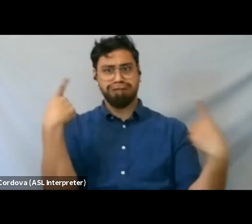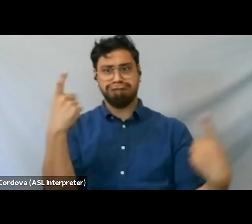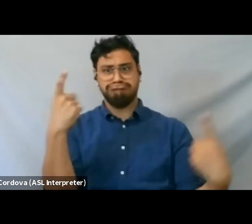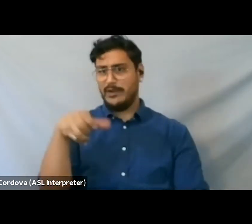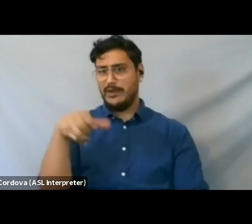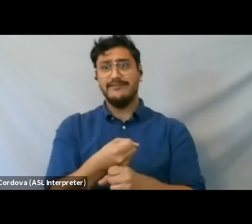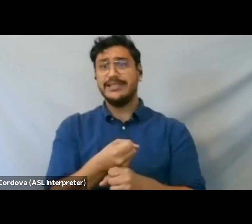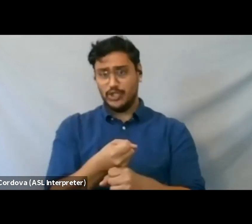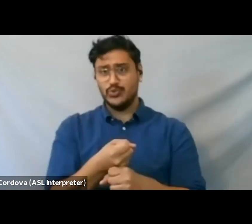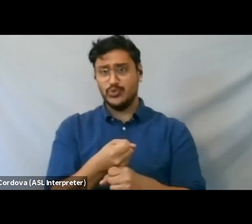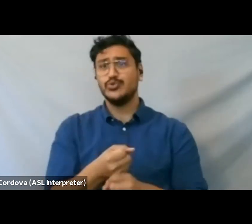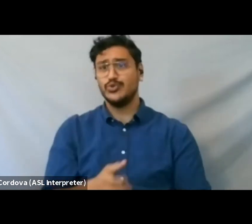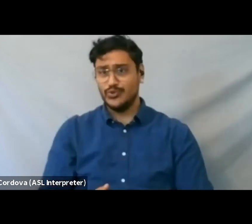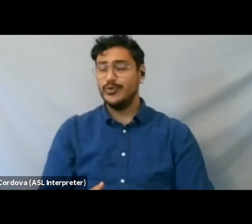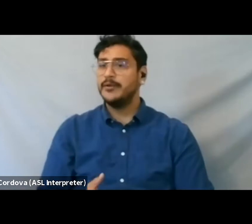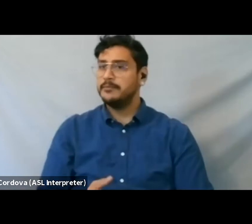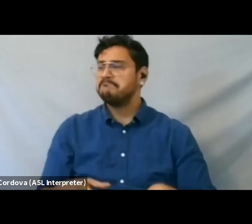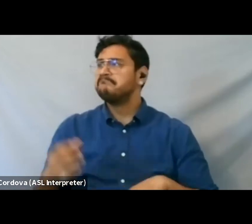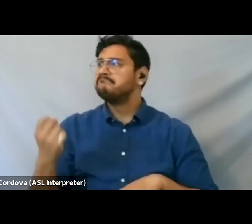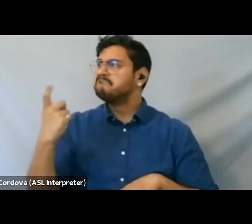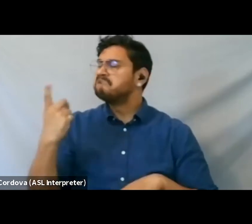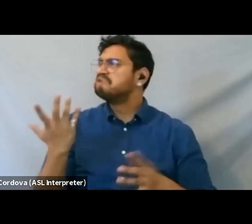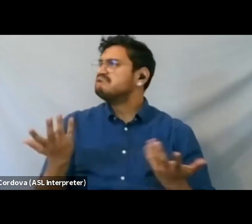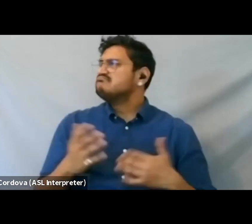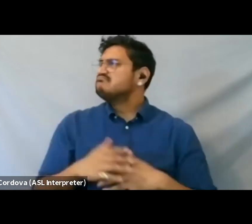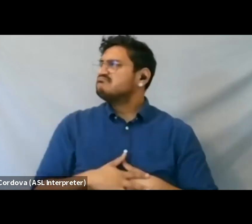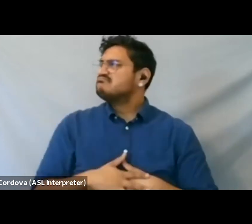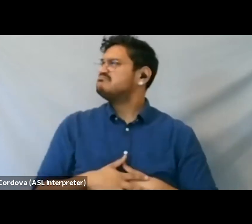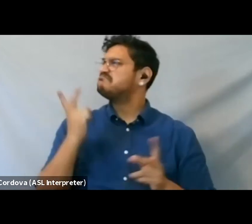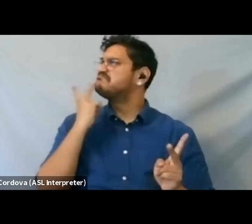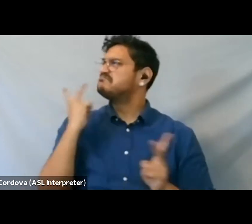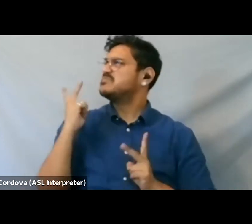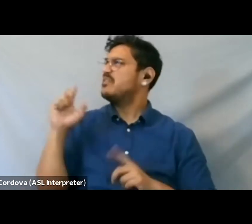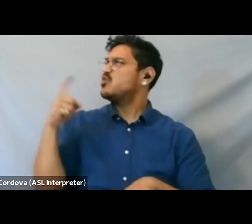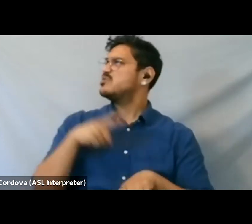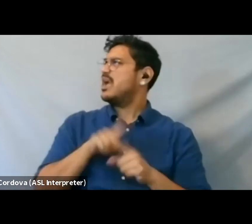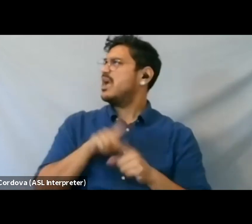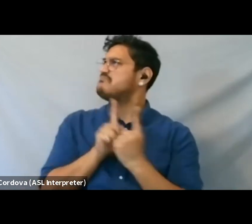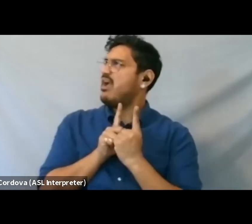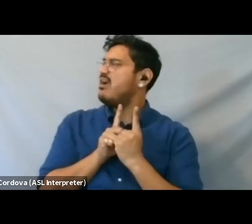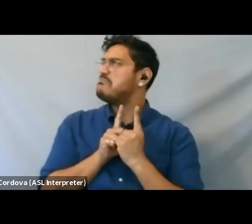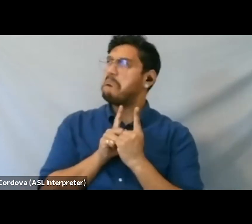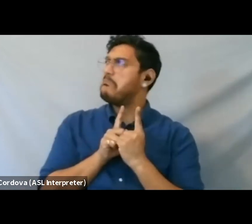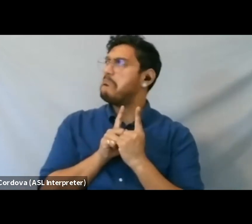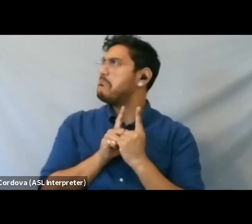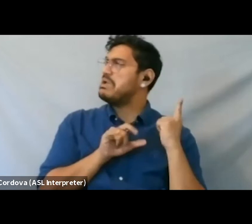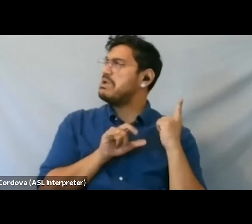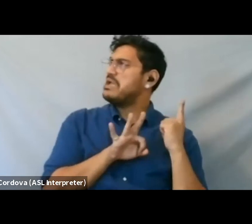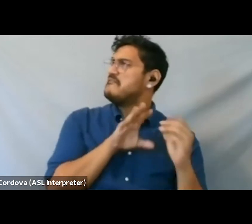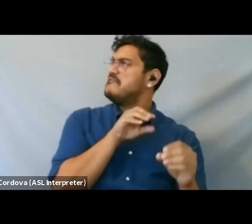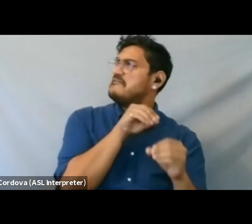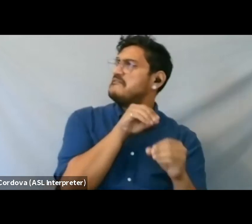I can't quite recall when I first met Rhiannon, if it was in the Oberlin Conservatory Lounge,